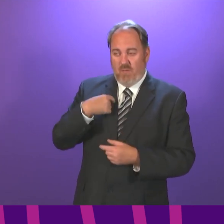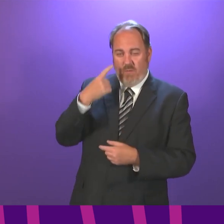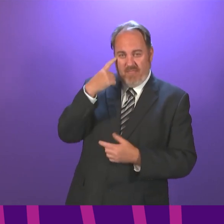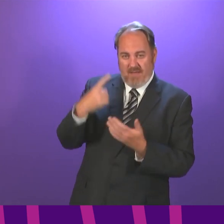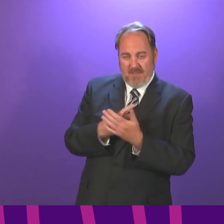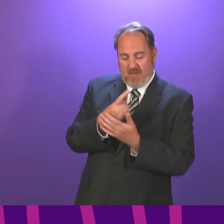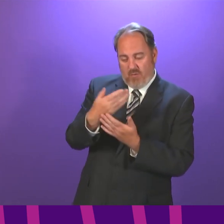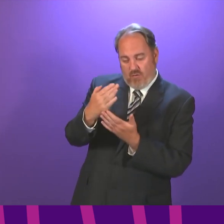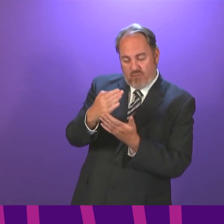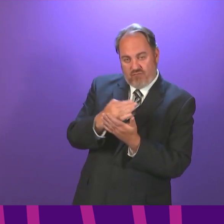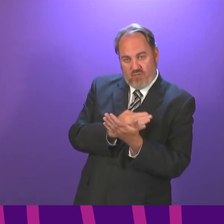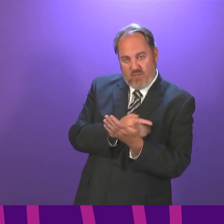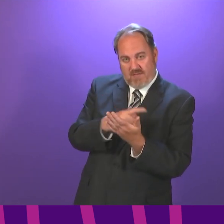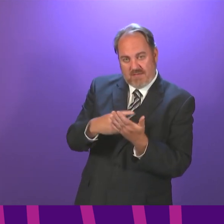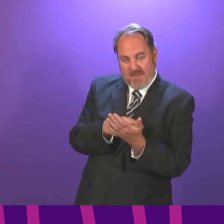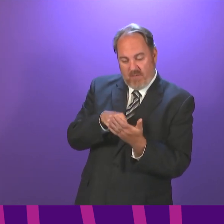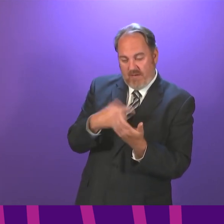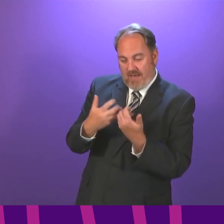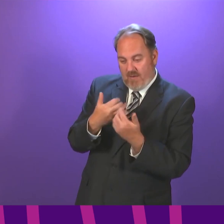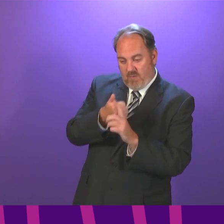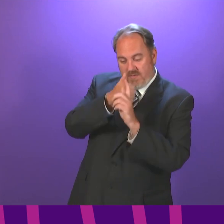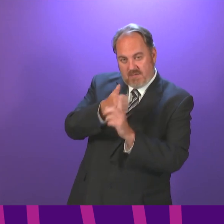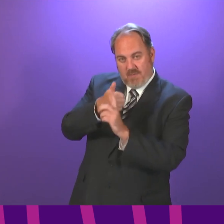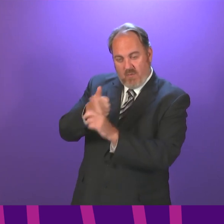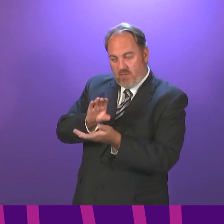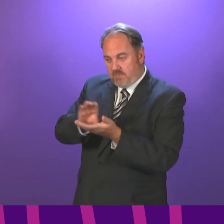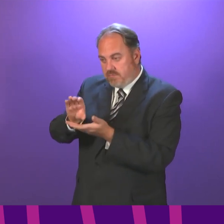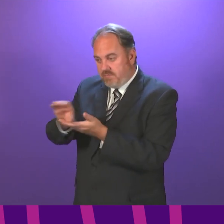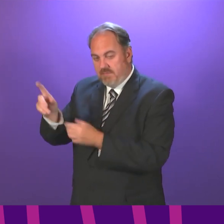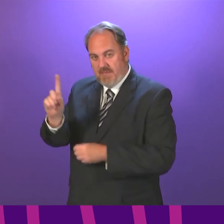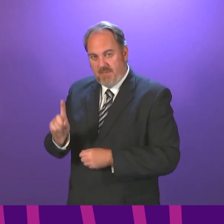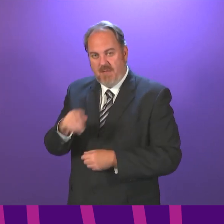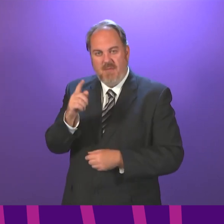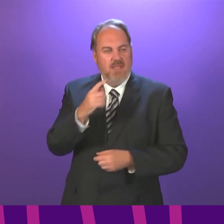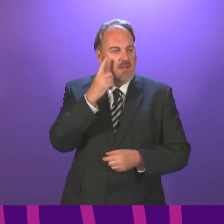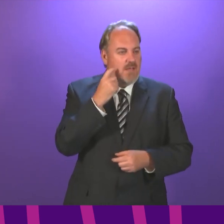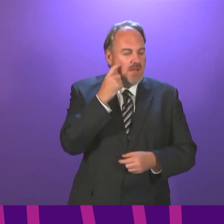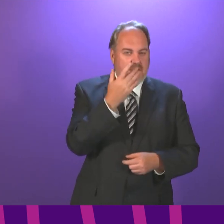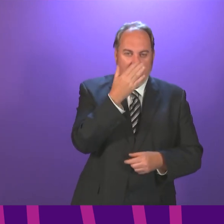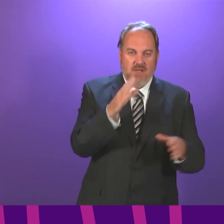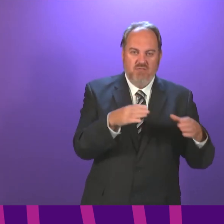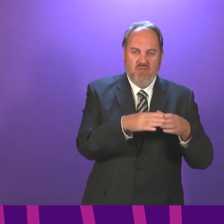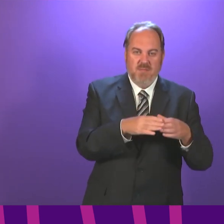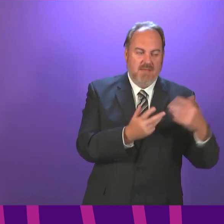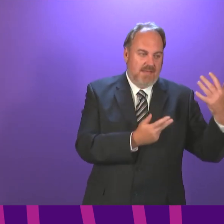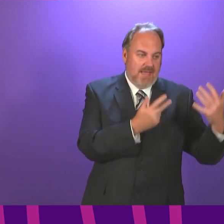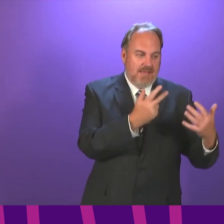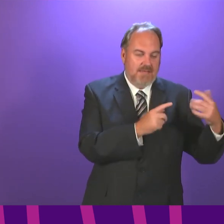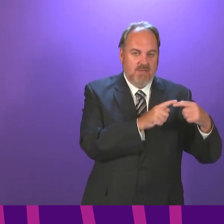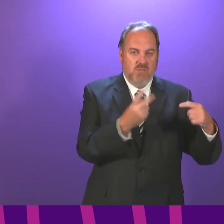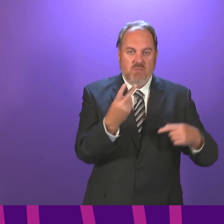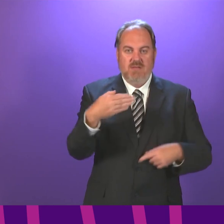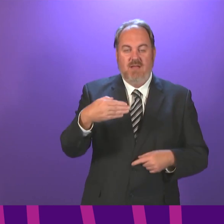will certainly undertake to go away and look at that. Obviously, the numbers of people in the youngest age group, the 18 to 29-year-olds, who are double